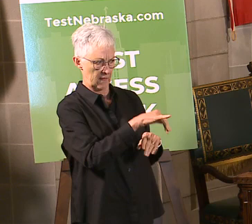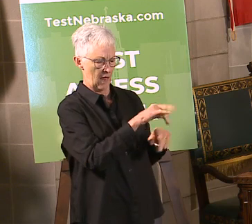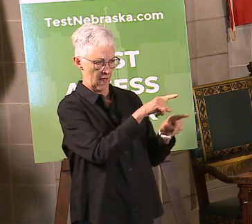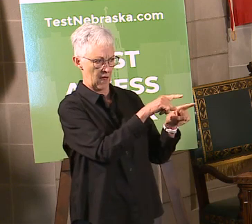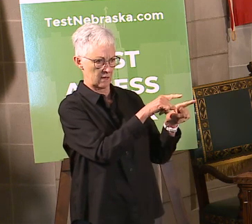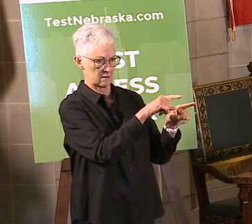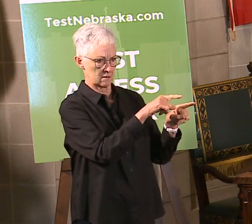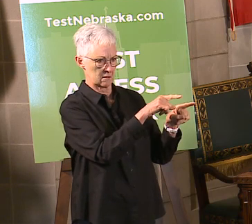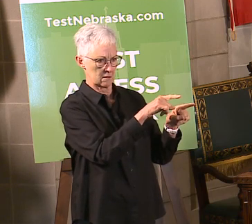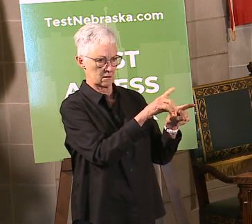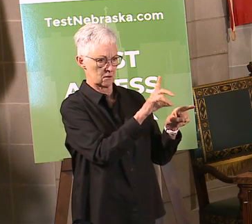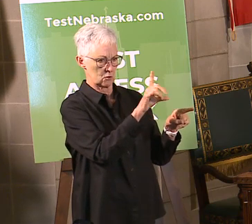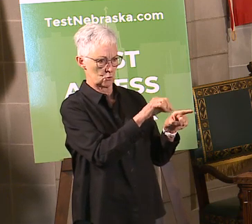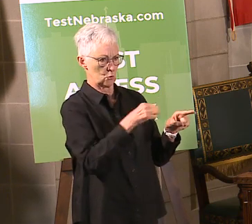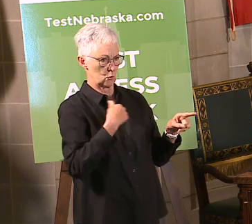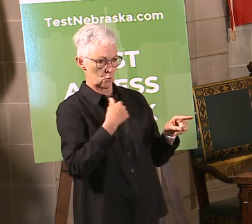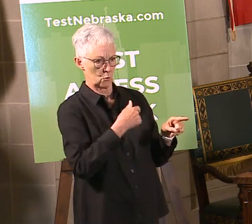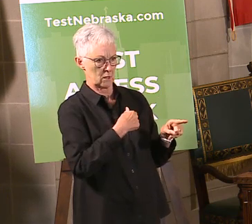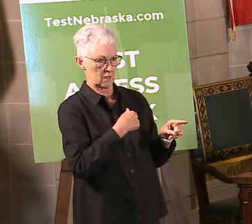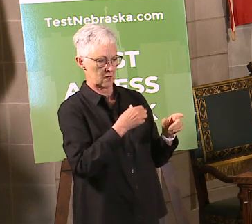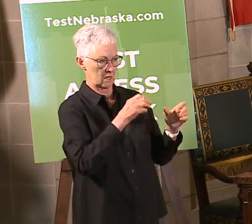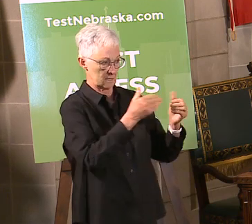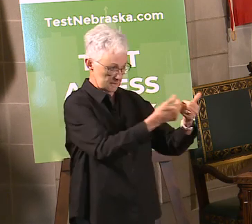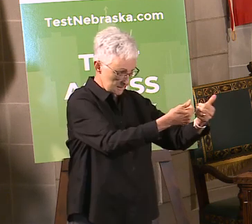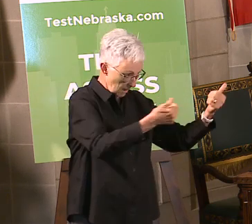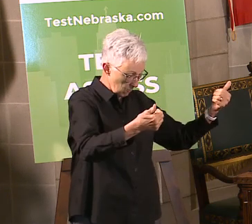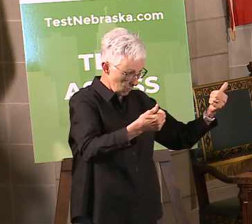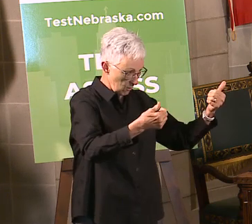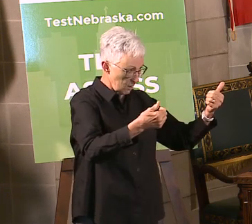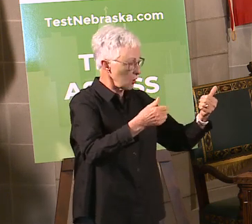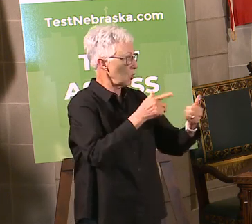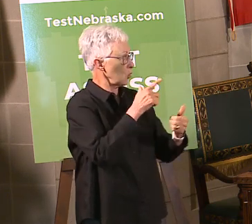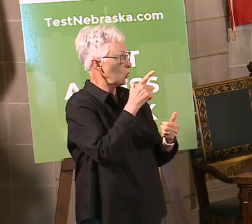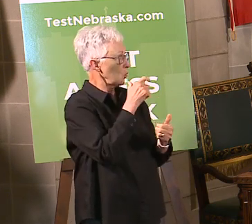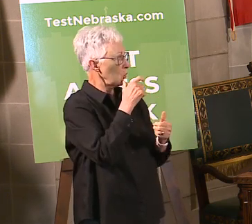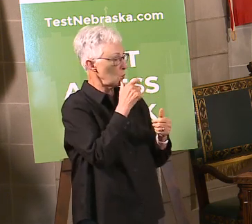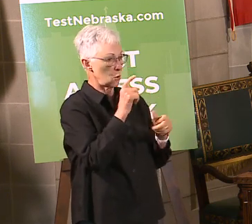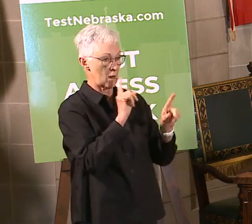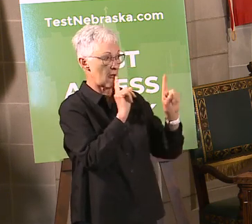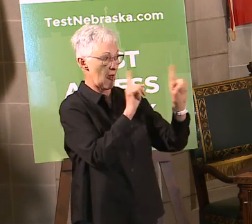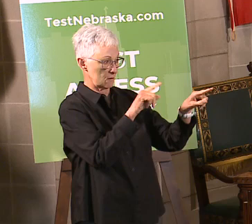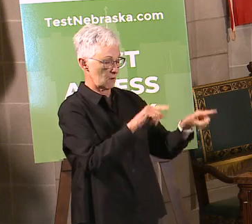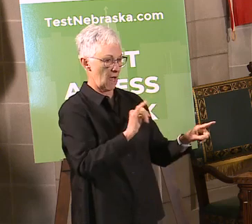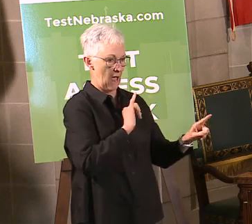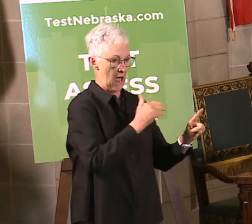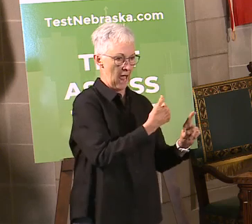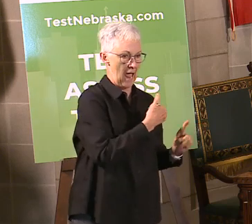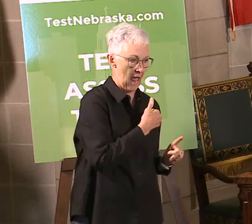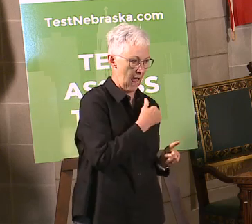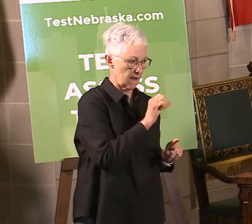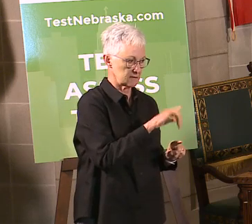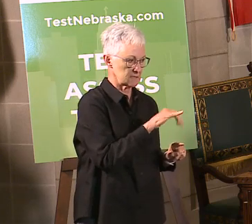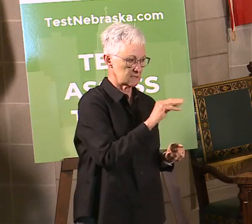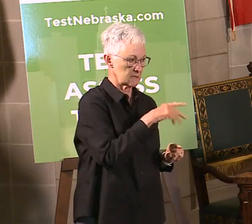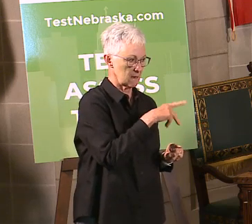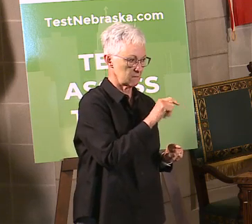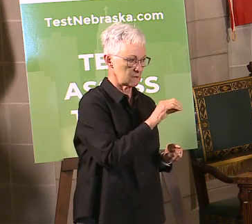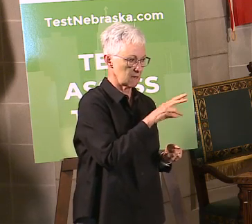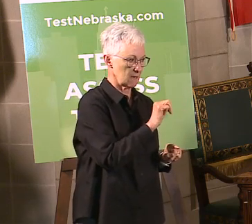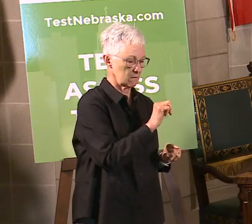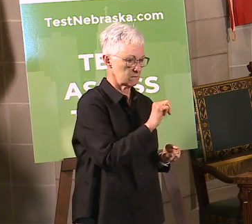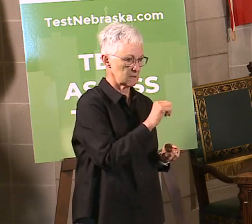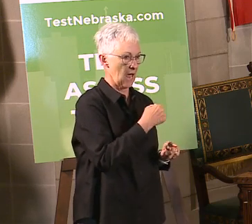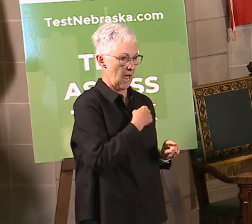the symptomatic people who were tested by testing Nebraska? Yeah. Versus the other? Because, I mean, where is it getting the lump sum now? So the question